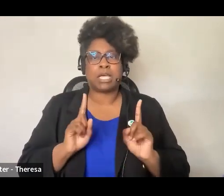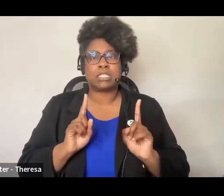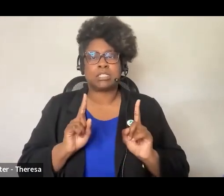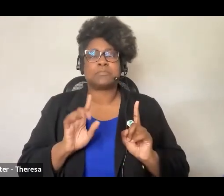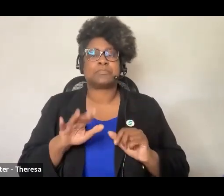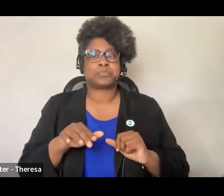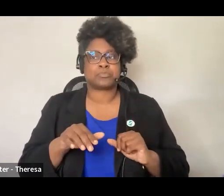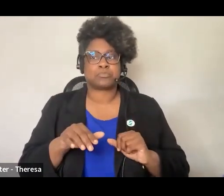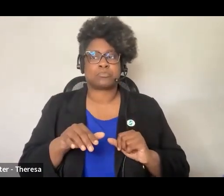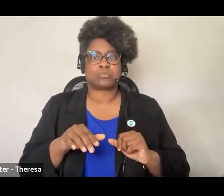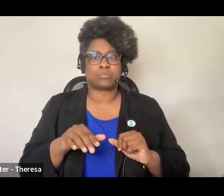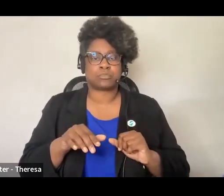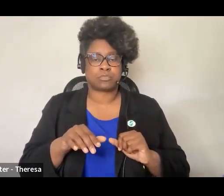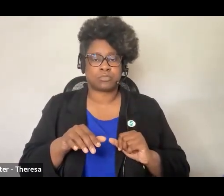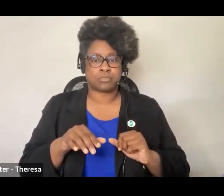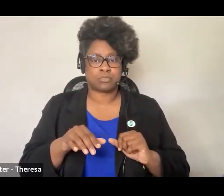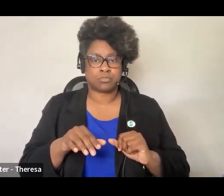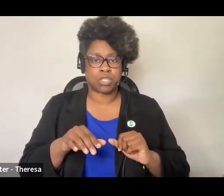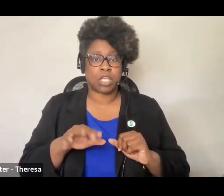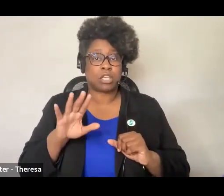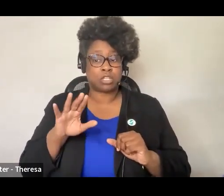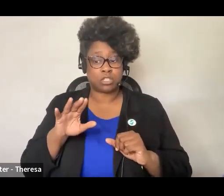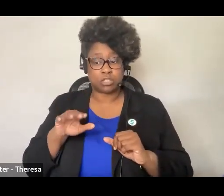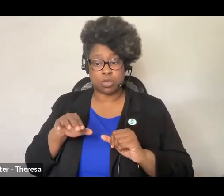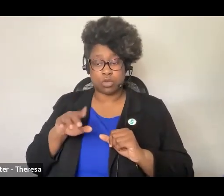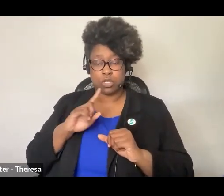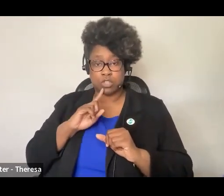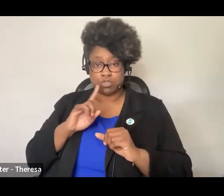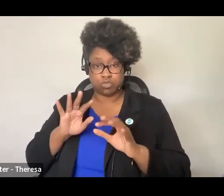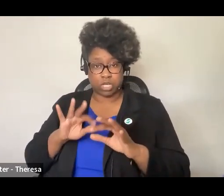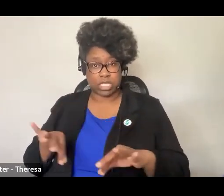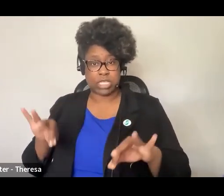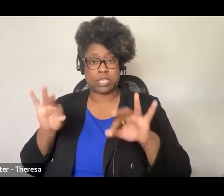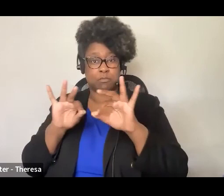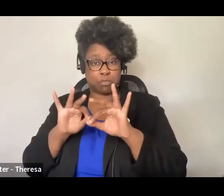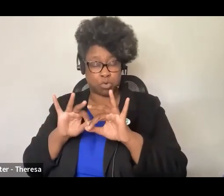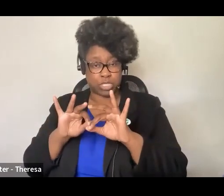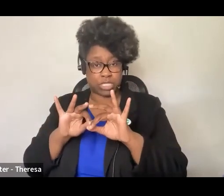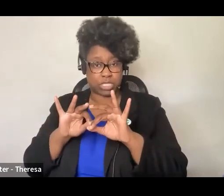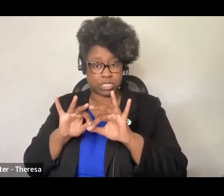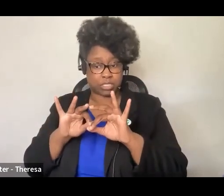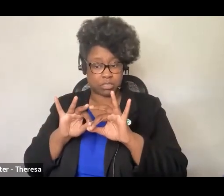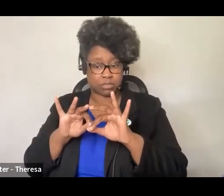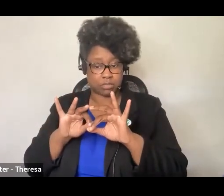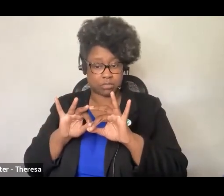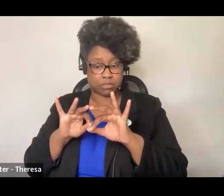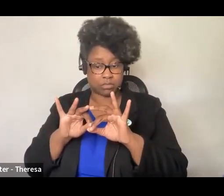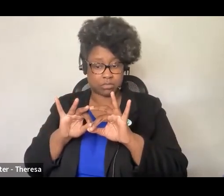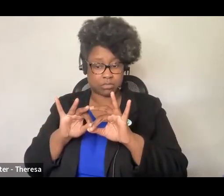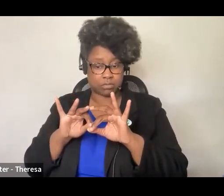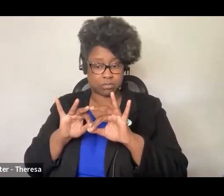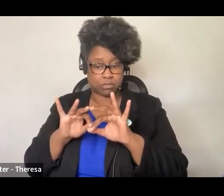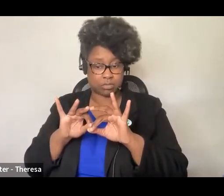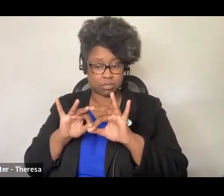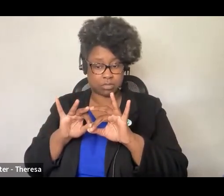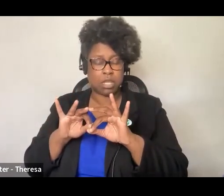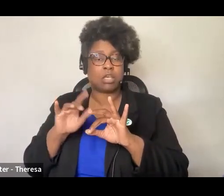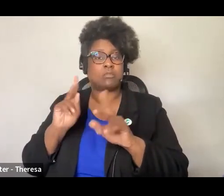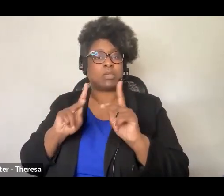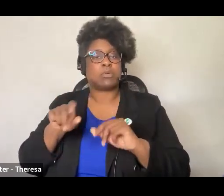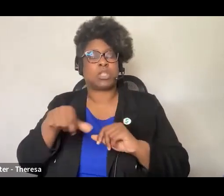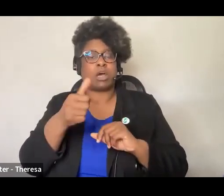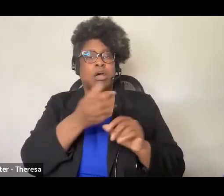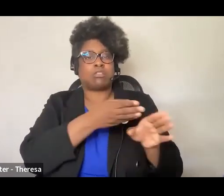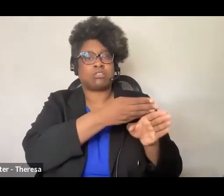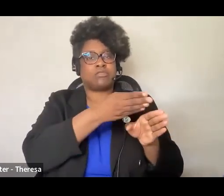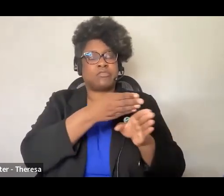interdisciplinary correlation is really important but sometimes other people in other field have different understanding of